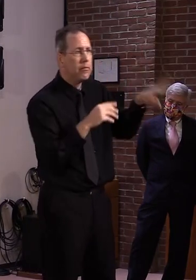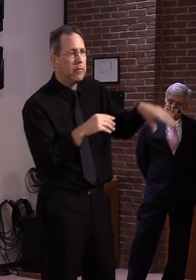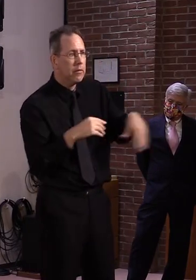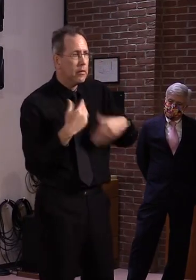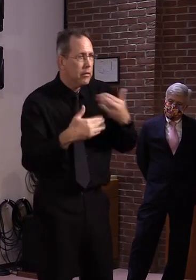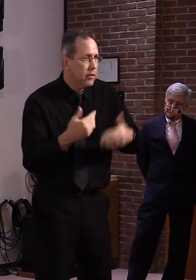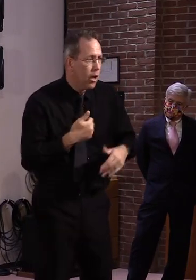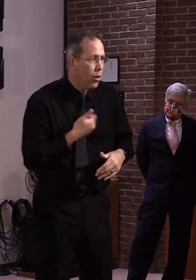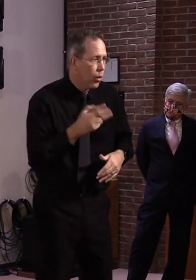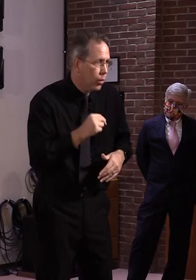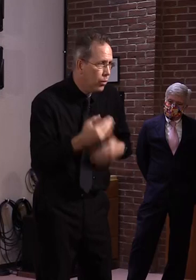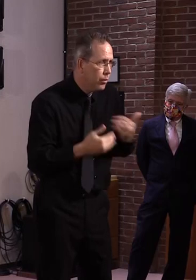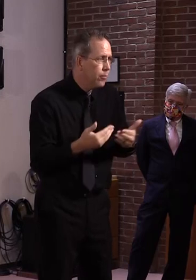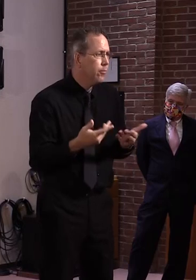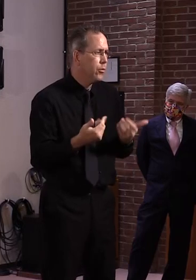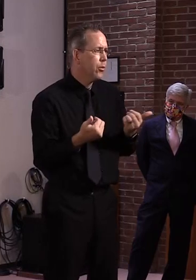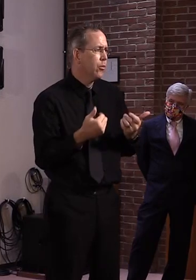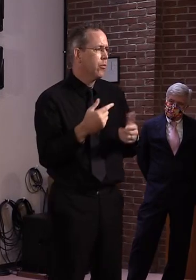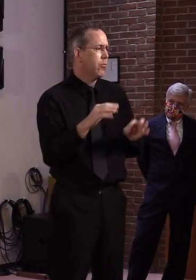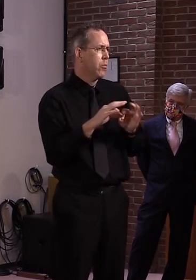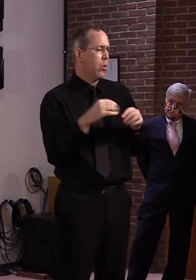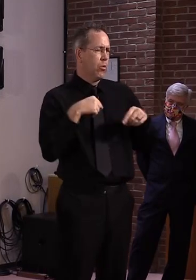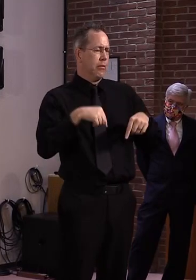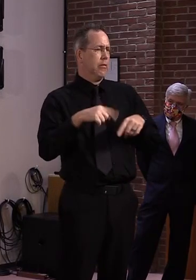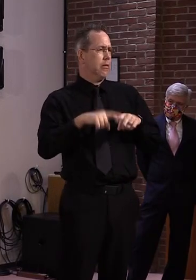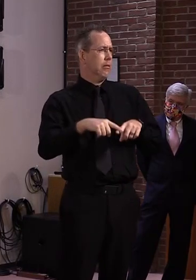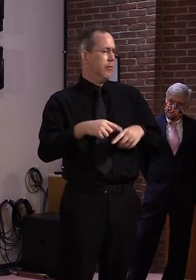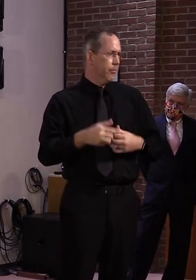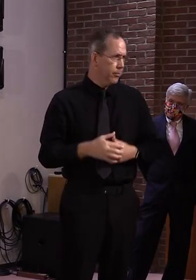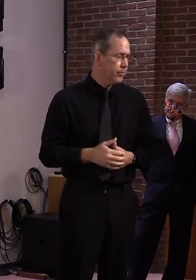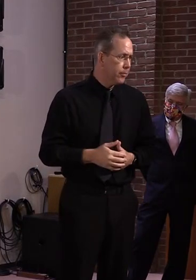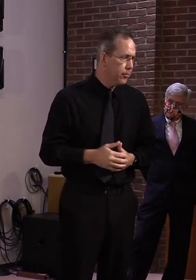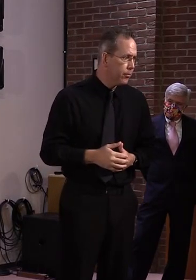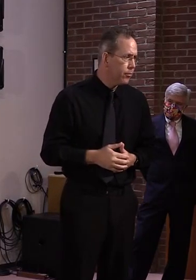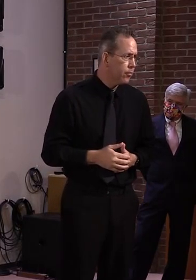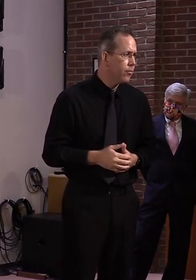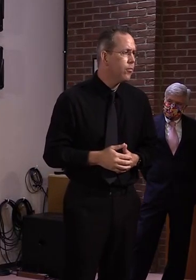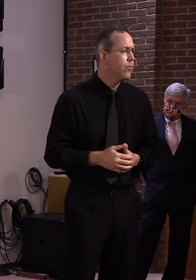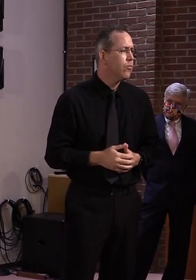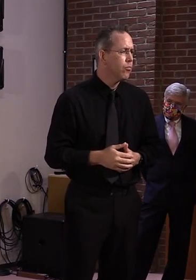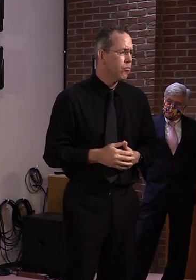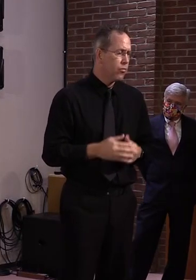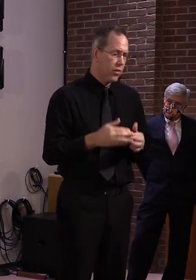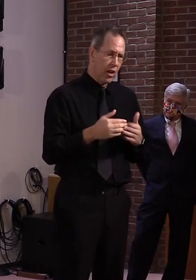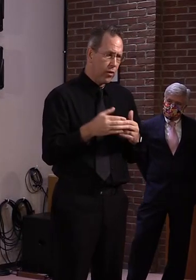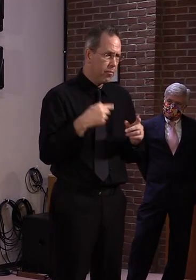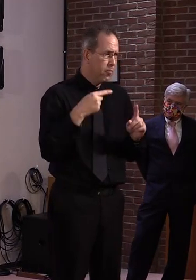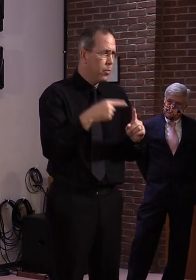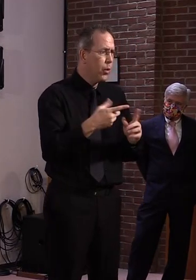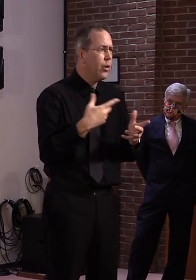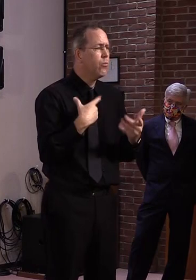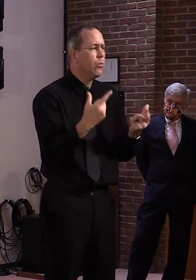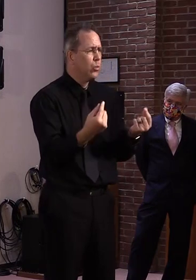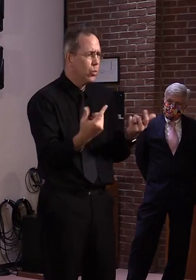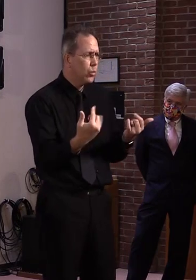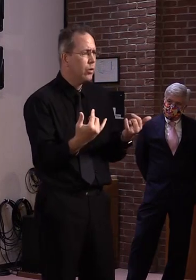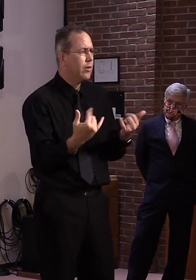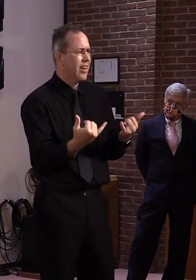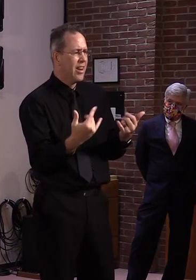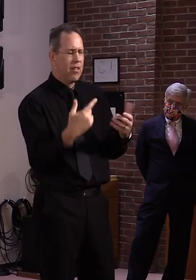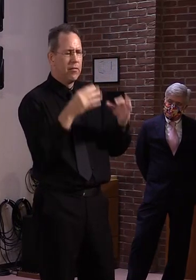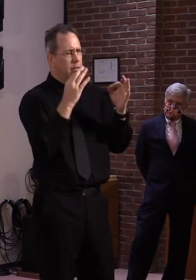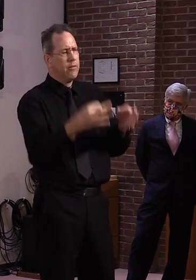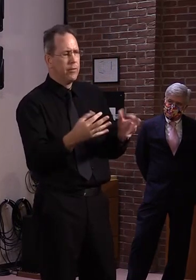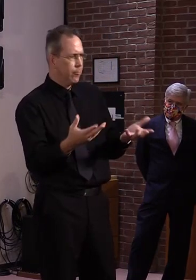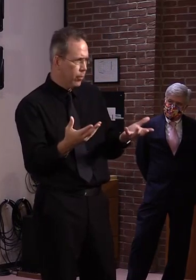idea of the revenue sources. But suffice it to say, we are going to be there's going to be a budget gap regardless of what